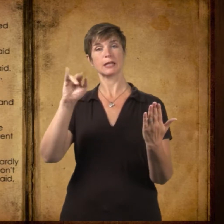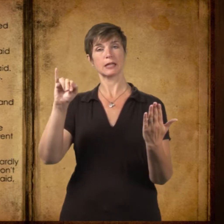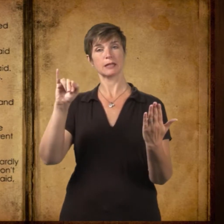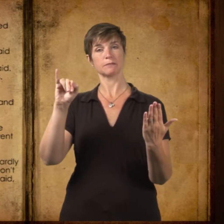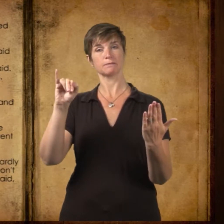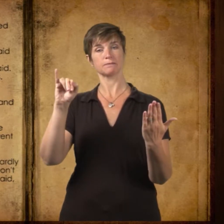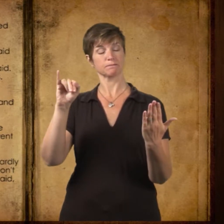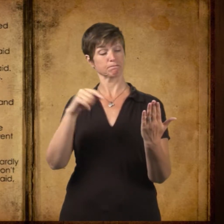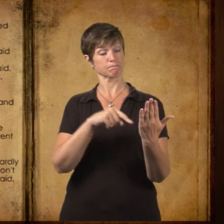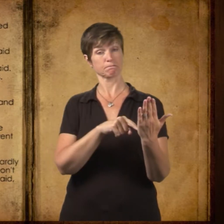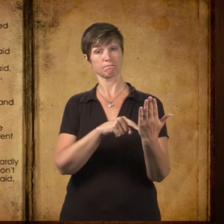Zanini! Zanini!